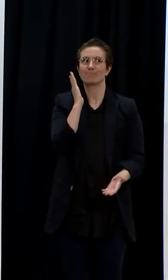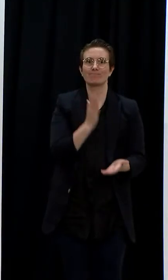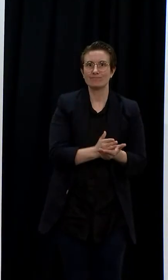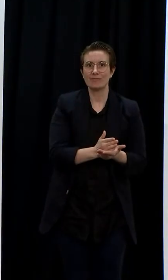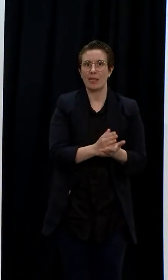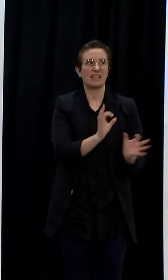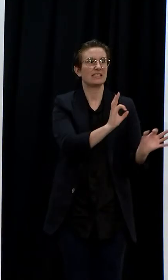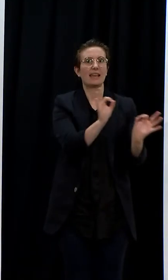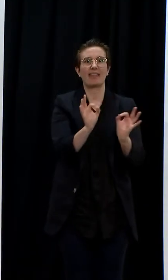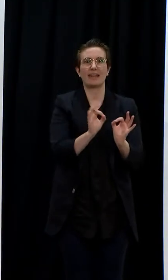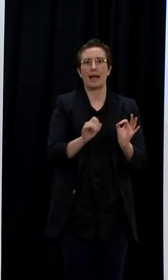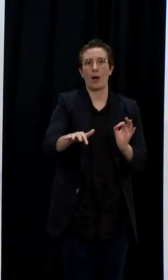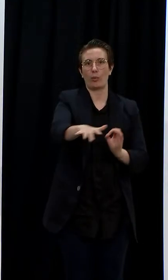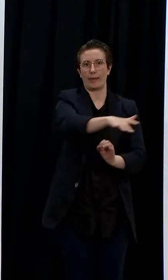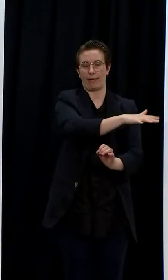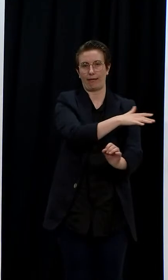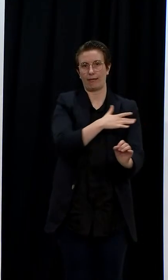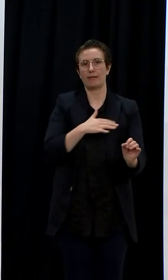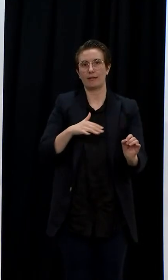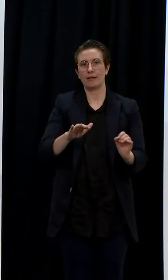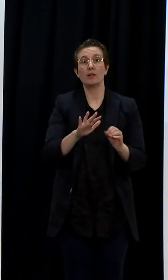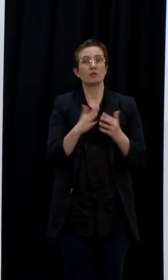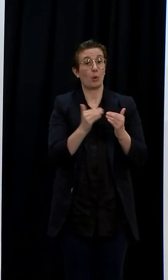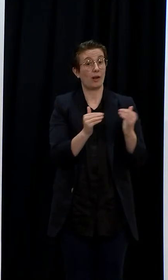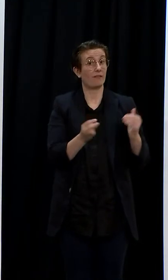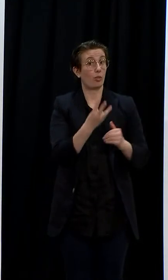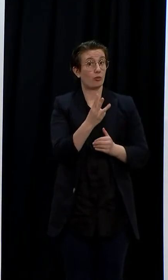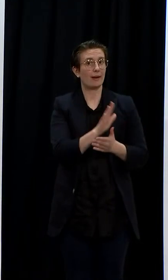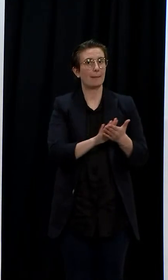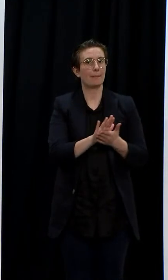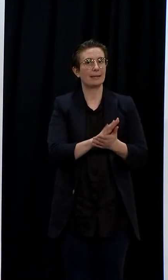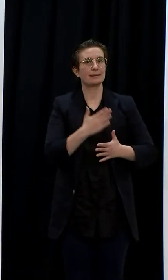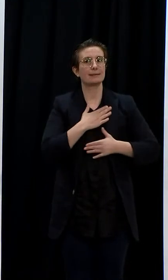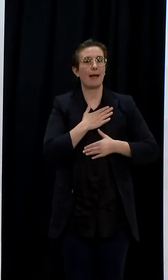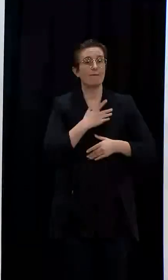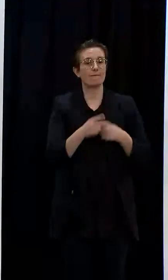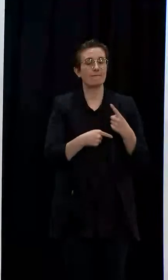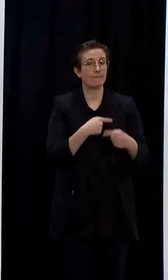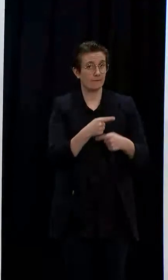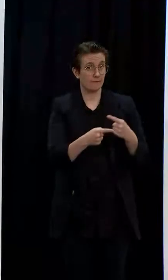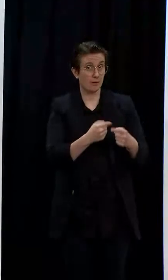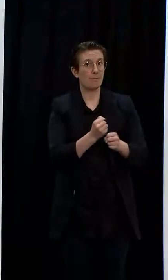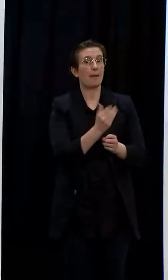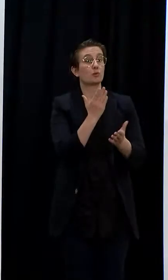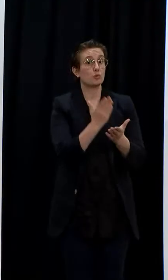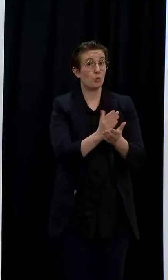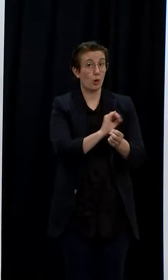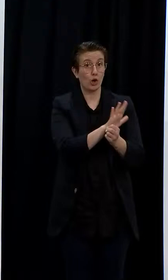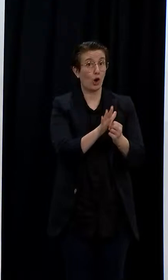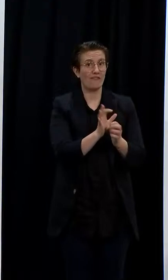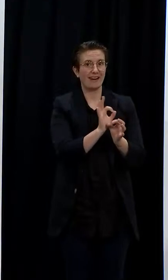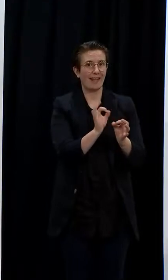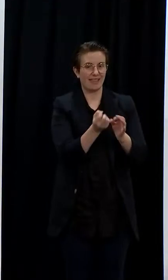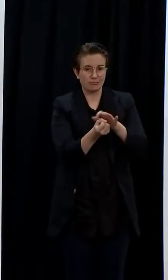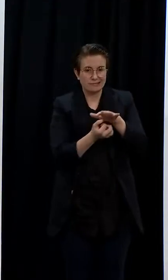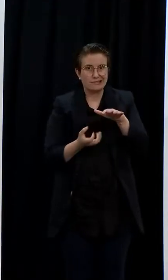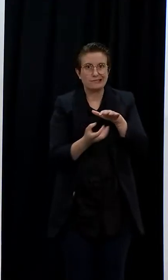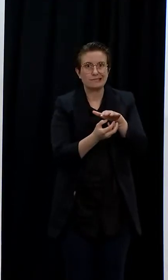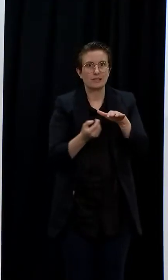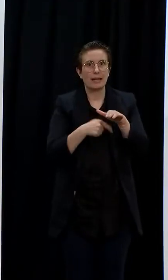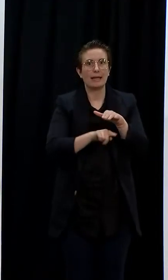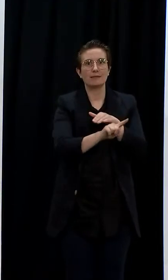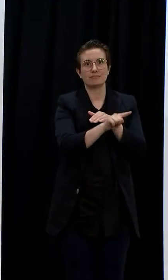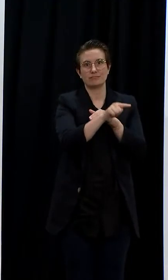don't know about so level three provides that extra layer of caution. Our goal is to keep COVID out of the South Island stepping down cautiously